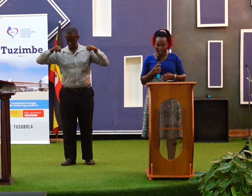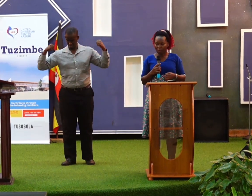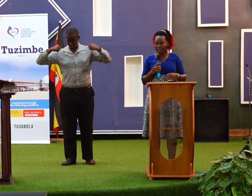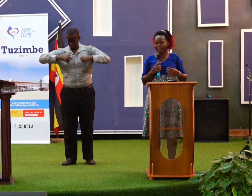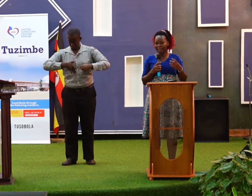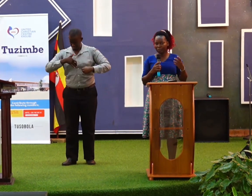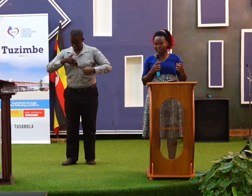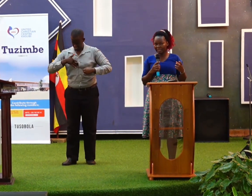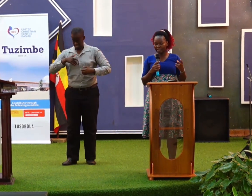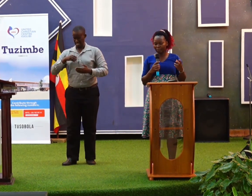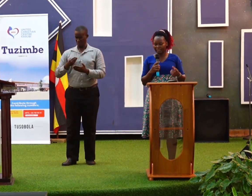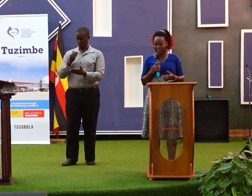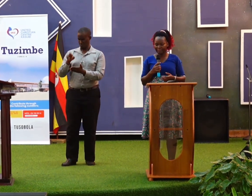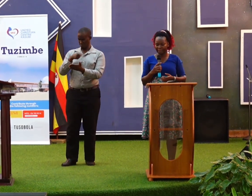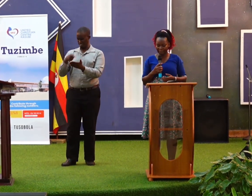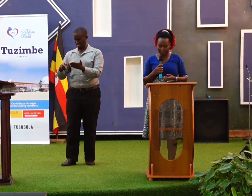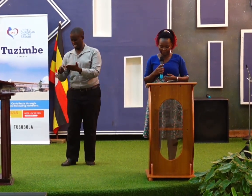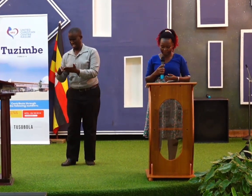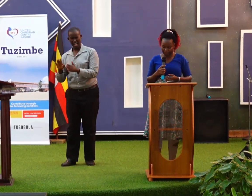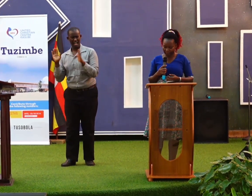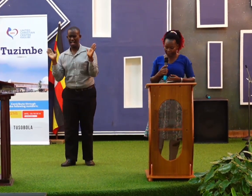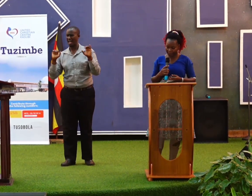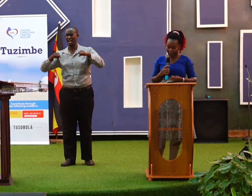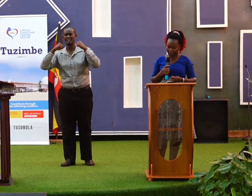How can I do such a wicked thing?